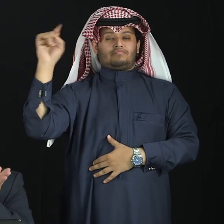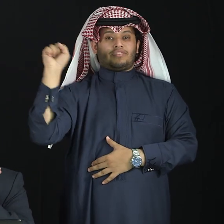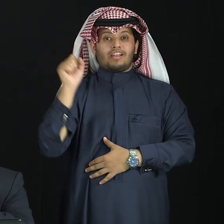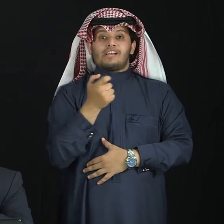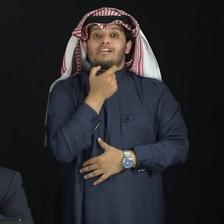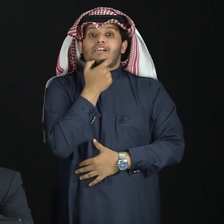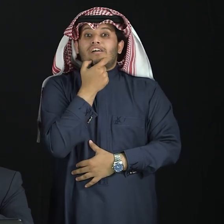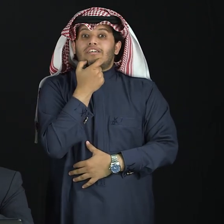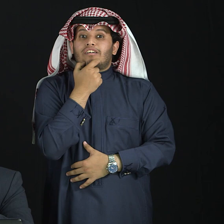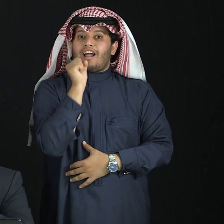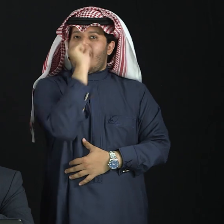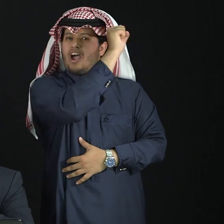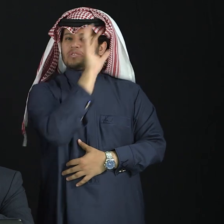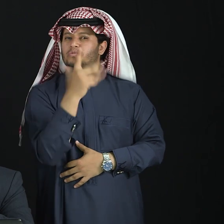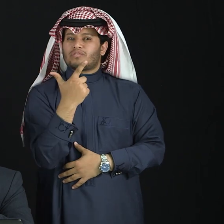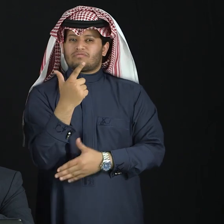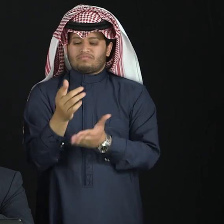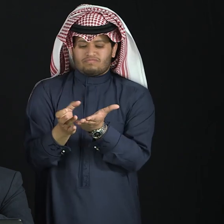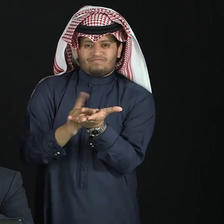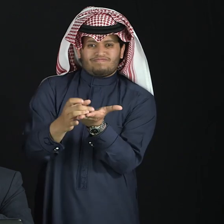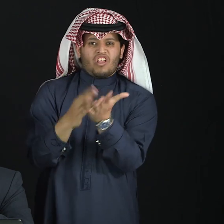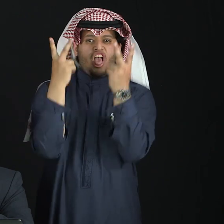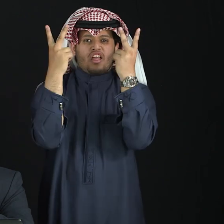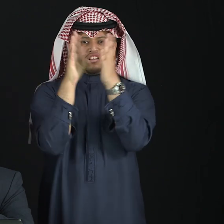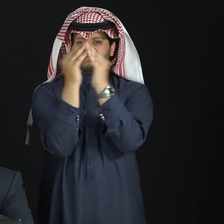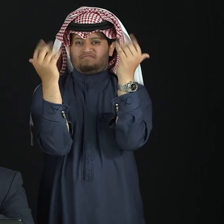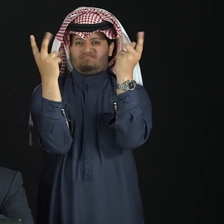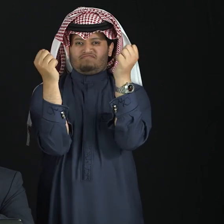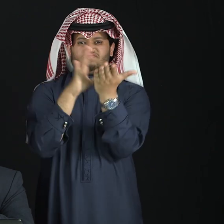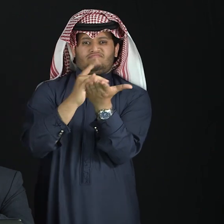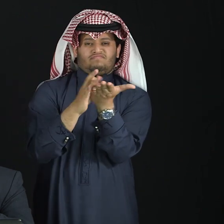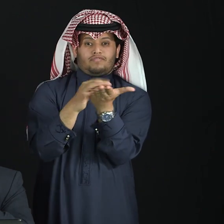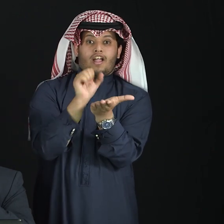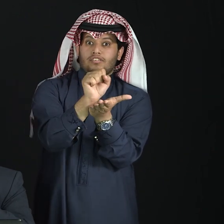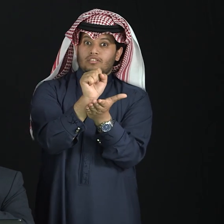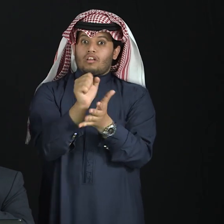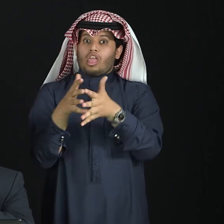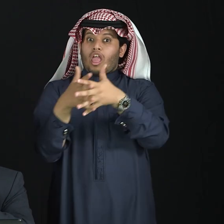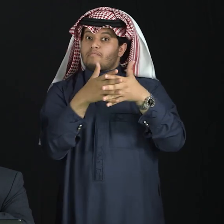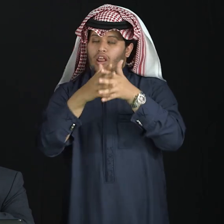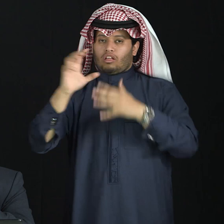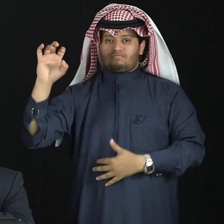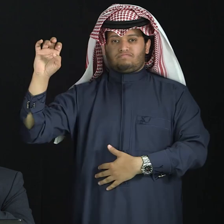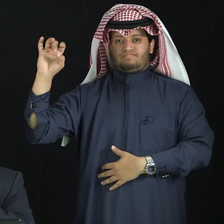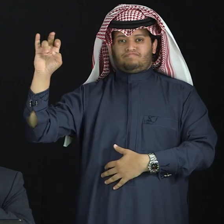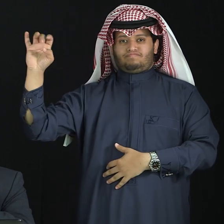and American sign language. Are they the same? Alas, no. But there is a slight